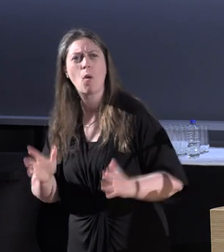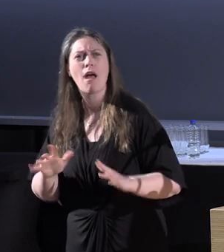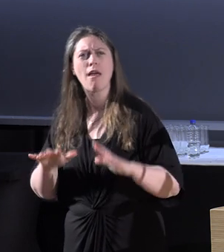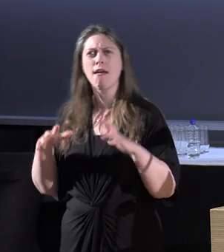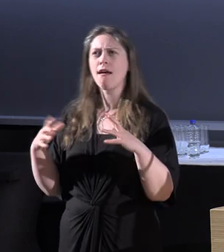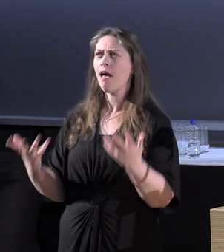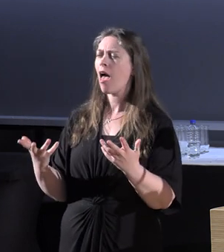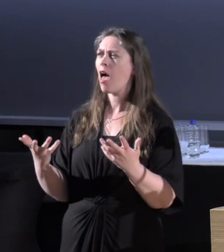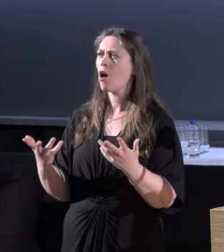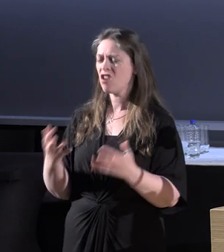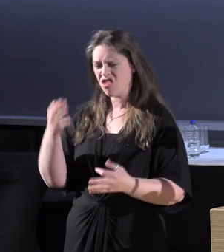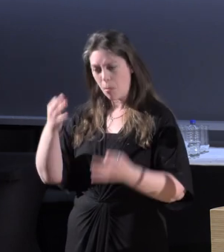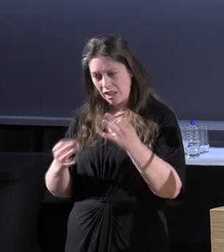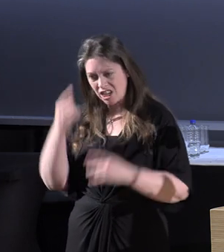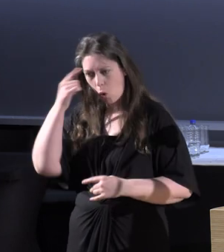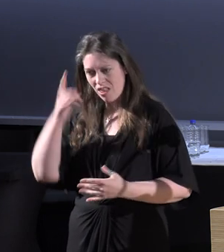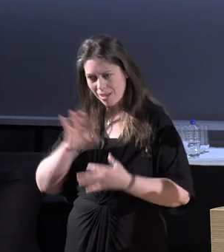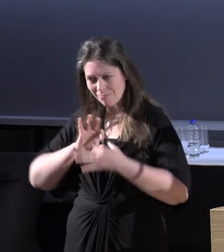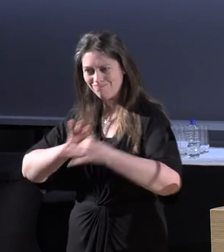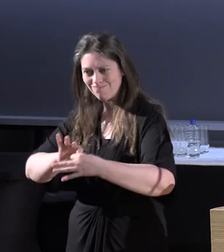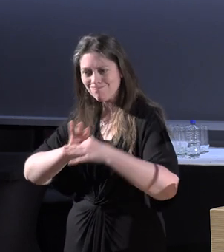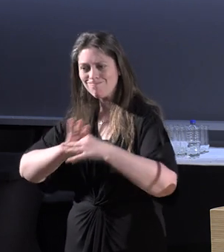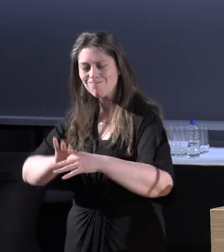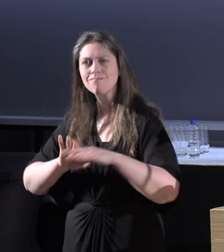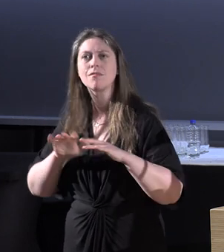with the political thinking and so on.